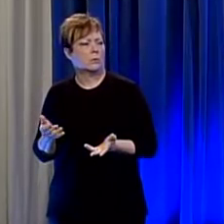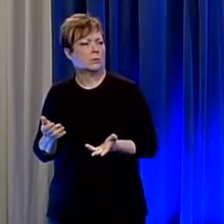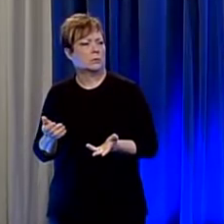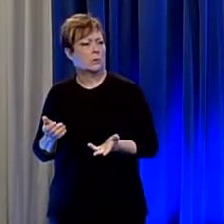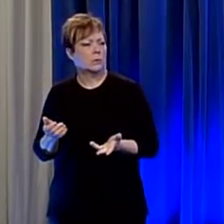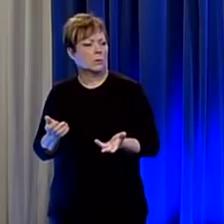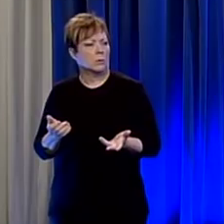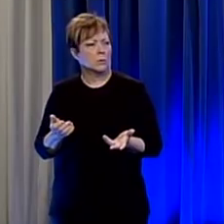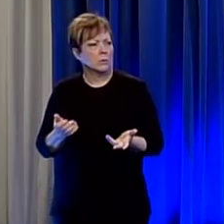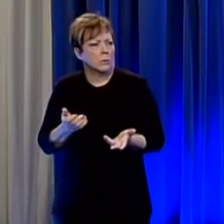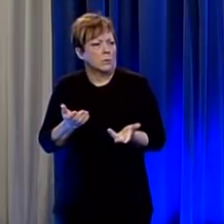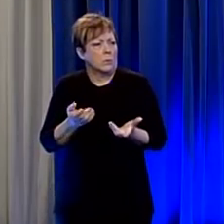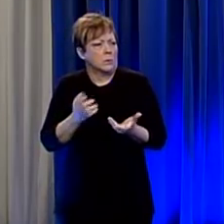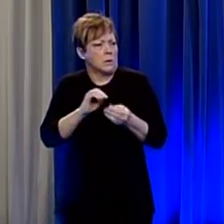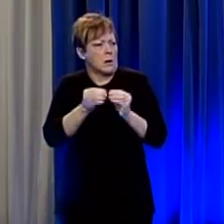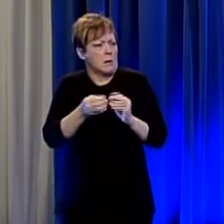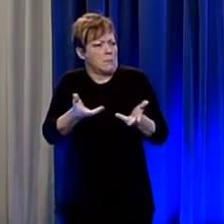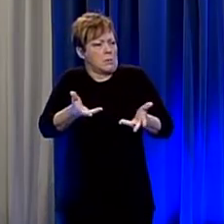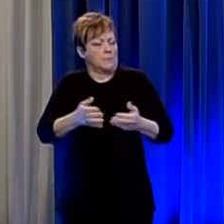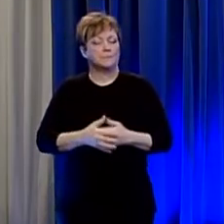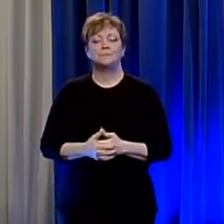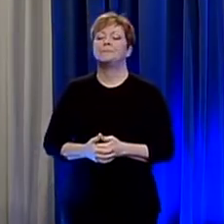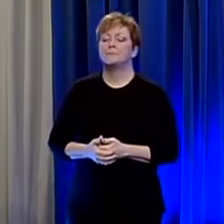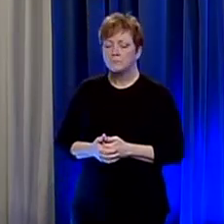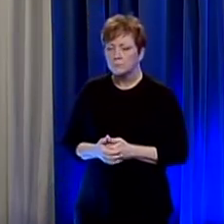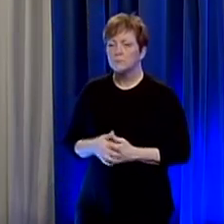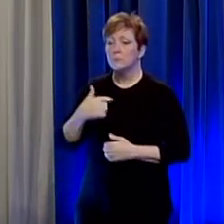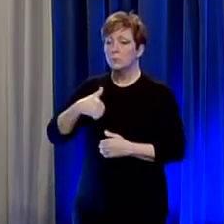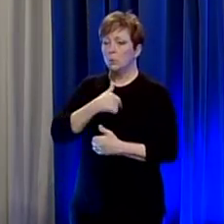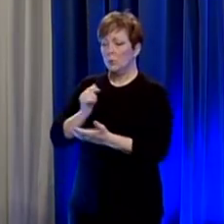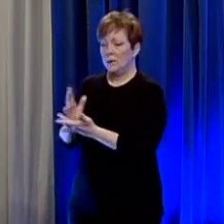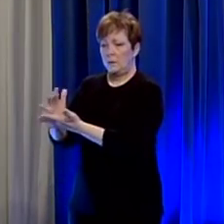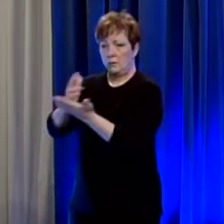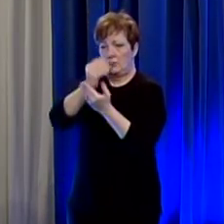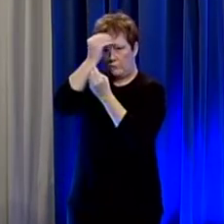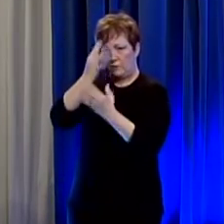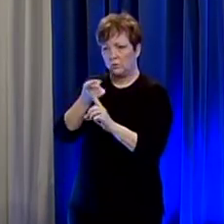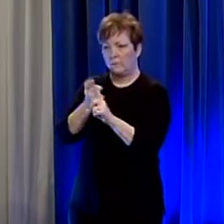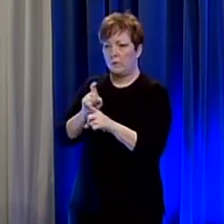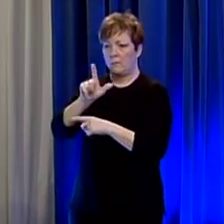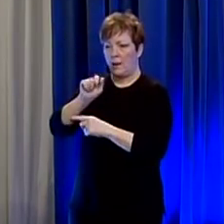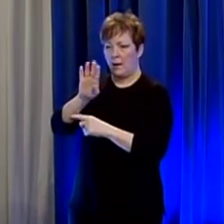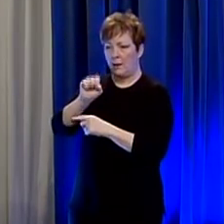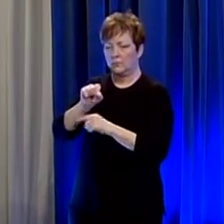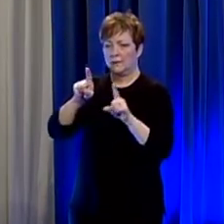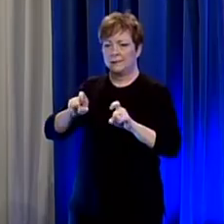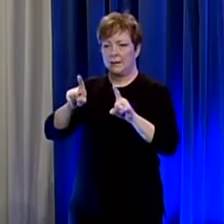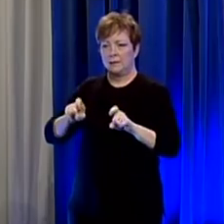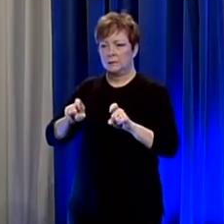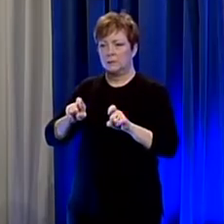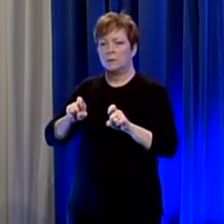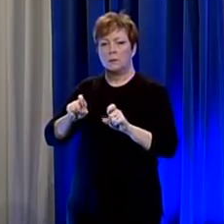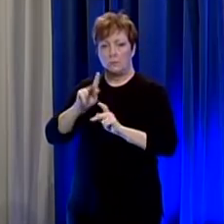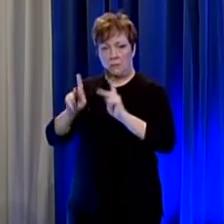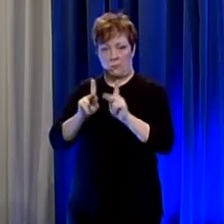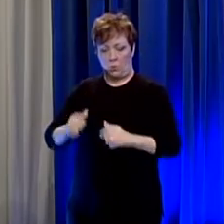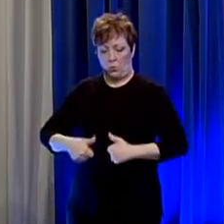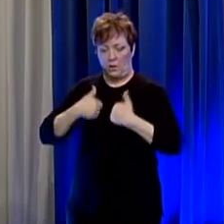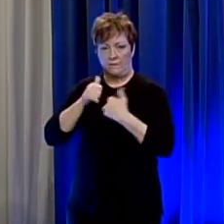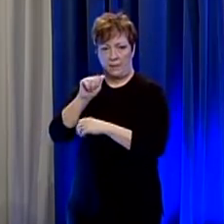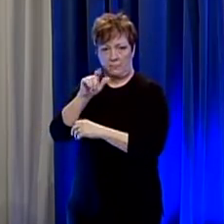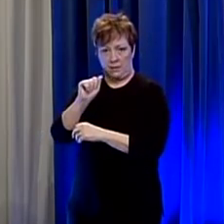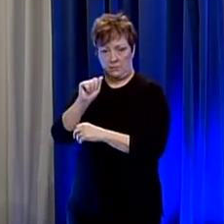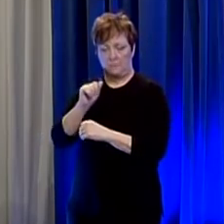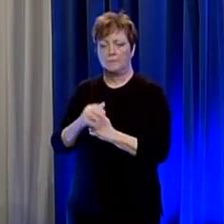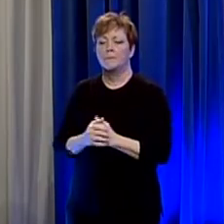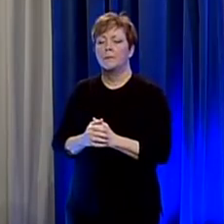tests maybe have been yeah right so right so we we collect information from labs that test alabama residents and we we get